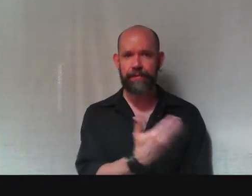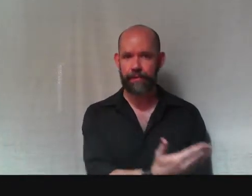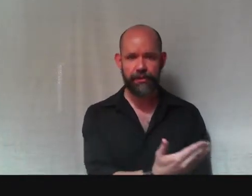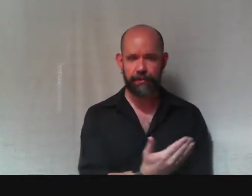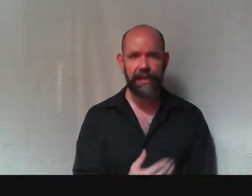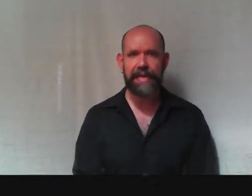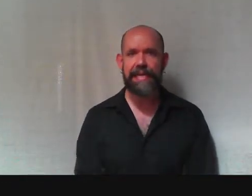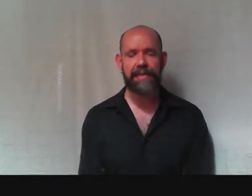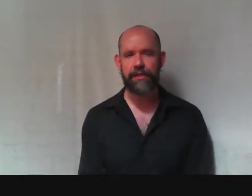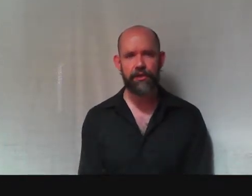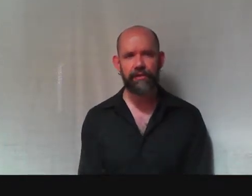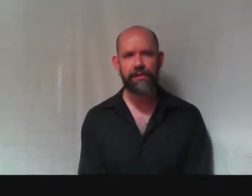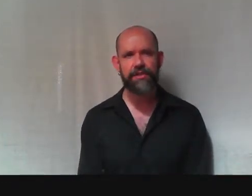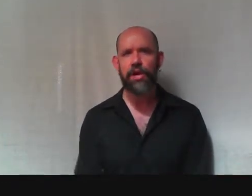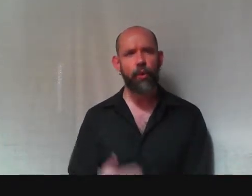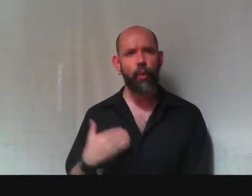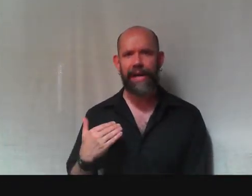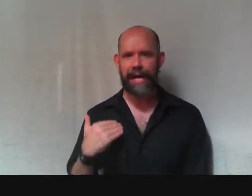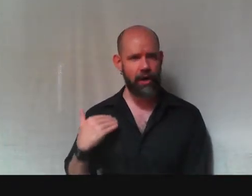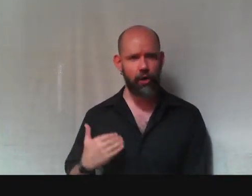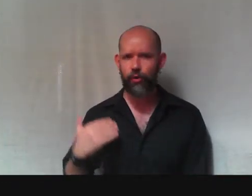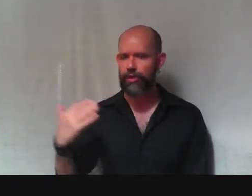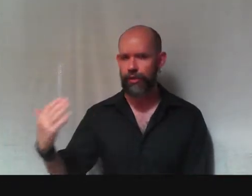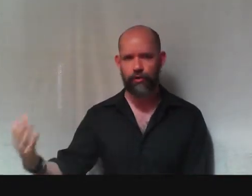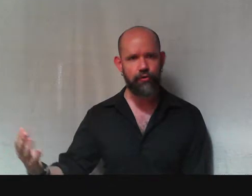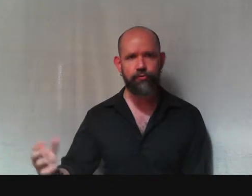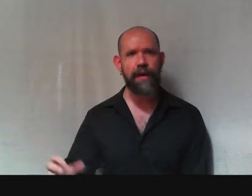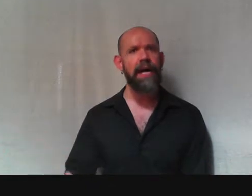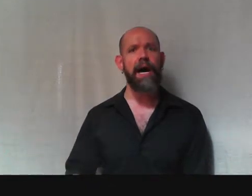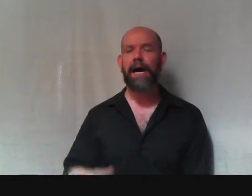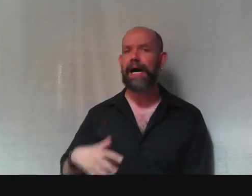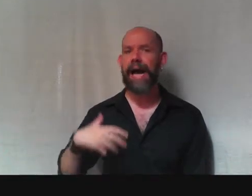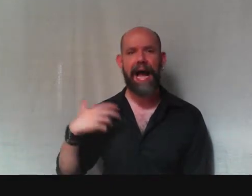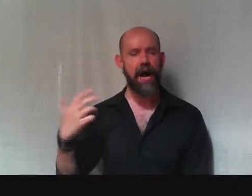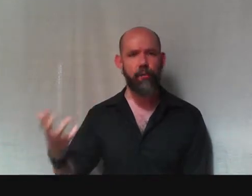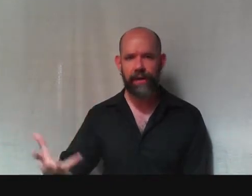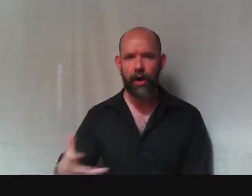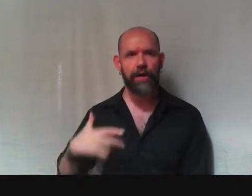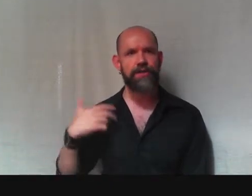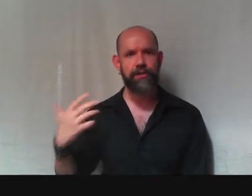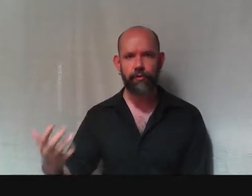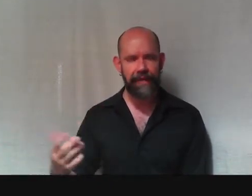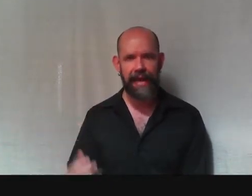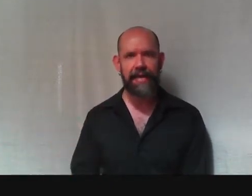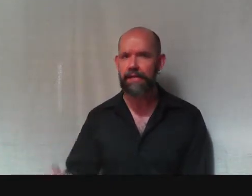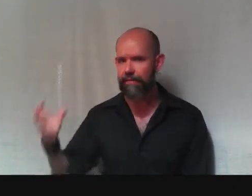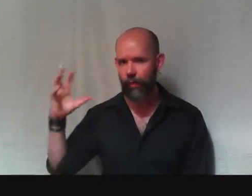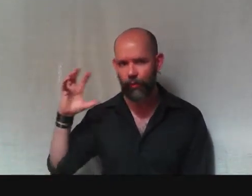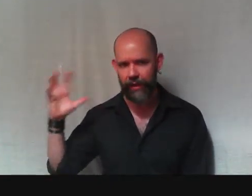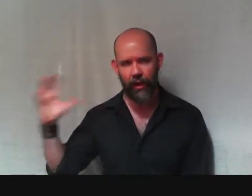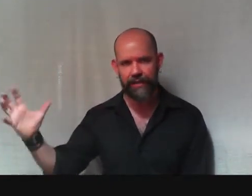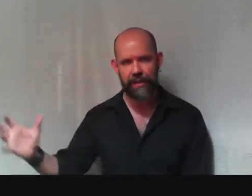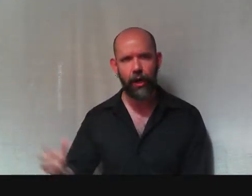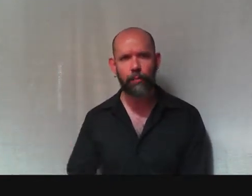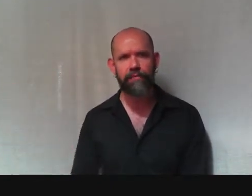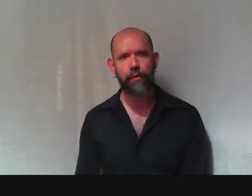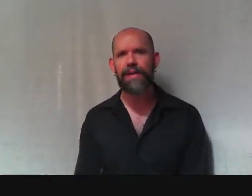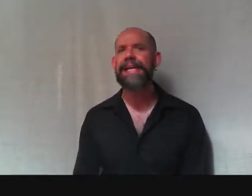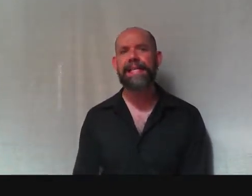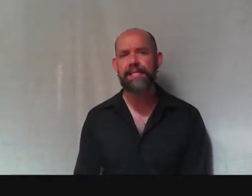am supposed to play in the universe? What I owe to whom? How we ought to behave? What we ought to hope for? These